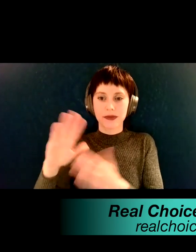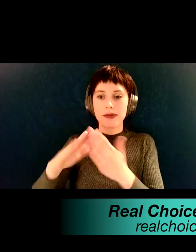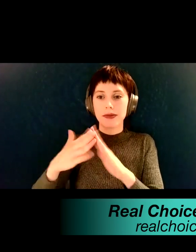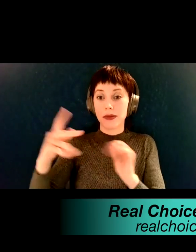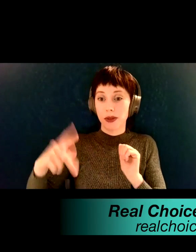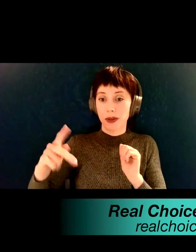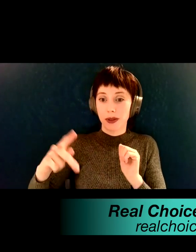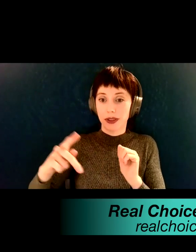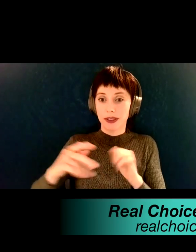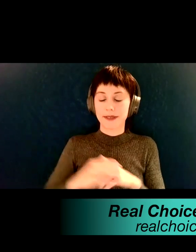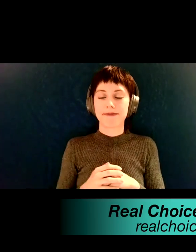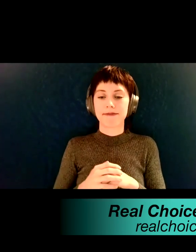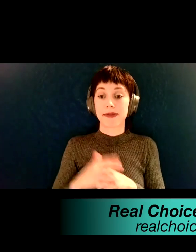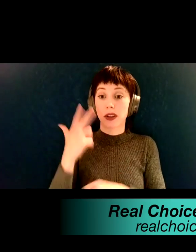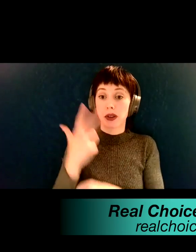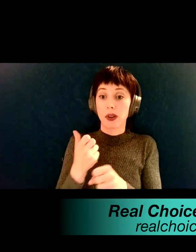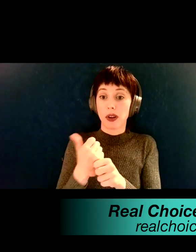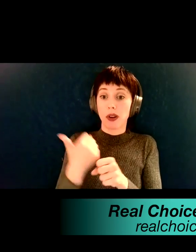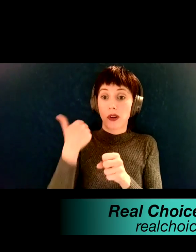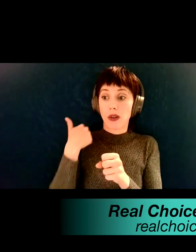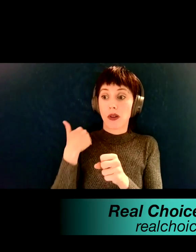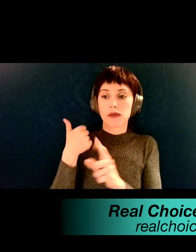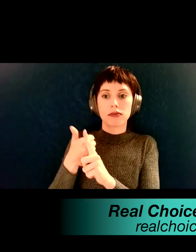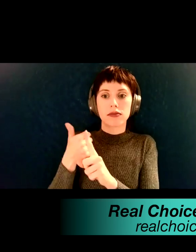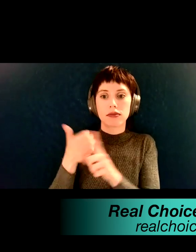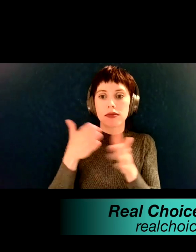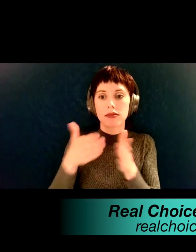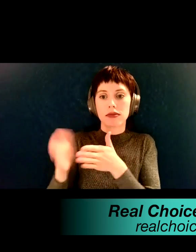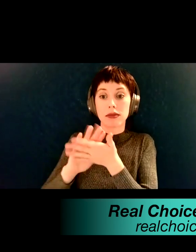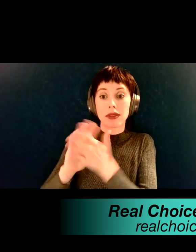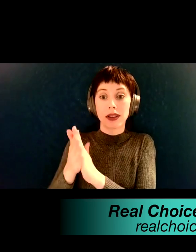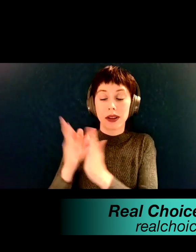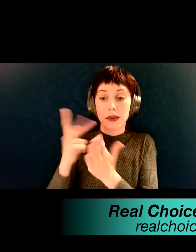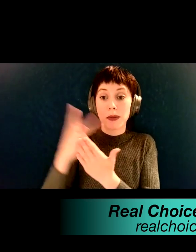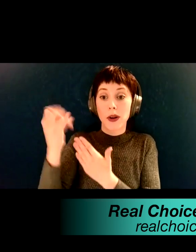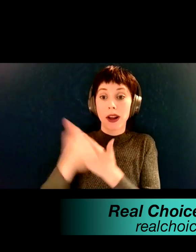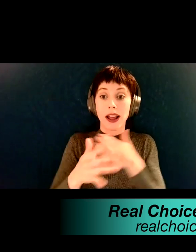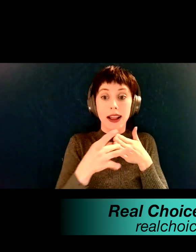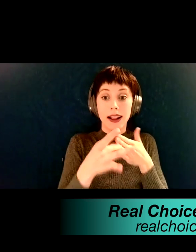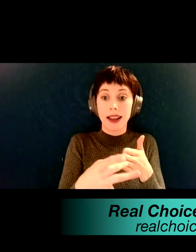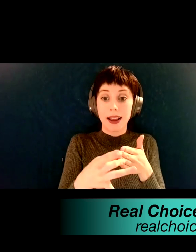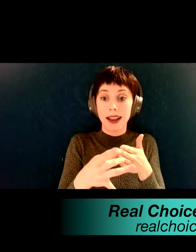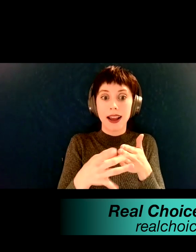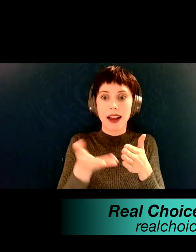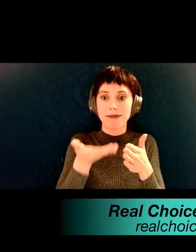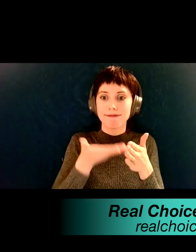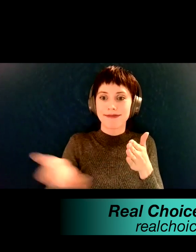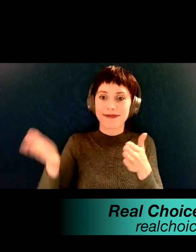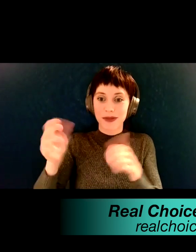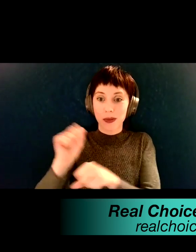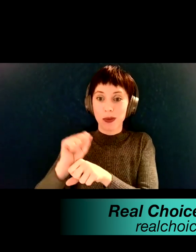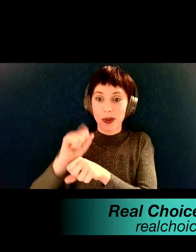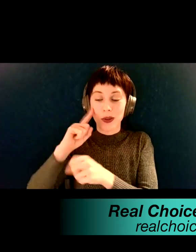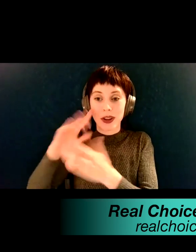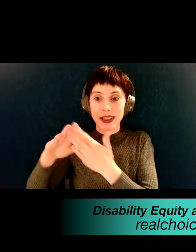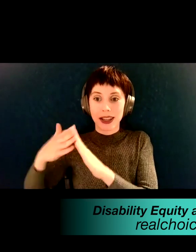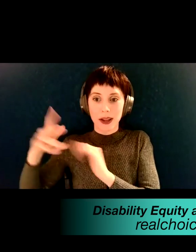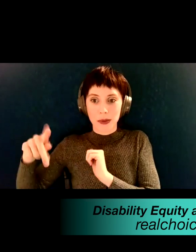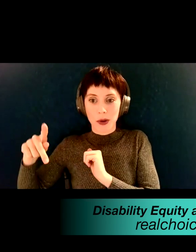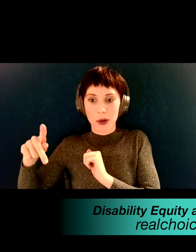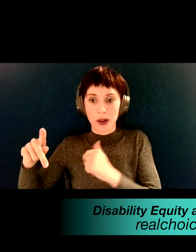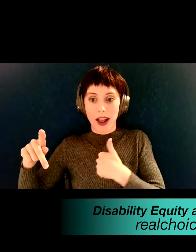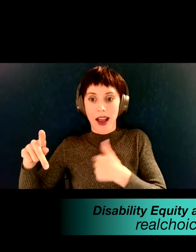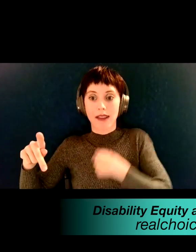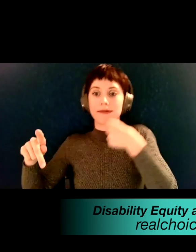be the project lead. Um, and then actually got a job working for the city of Portland. Um, and then I became the project